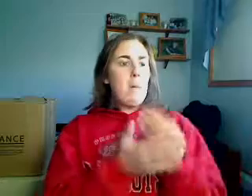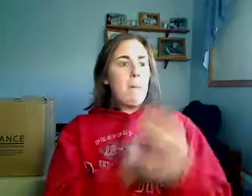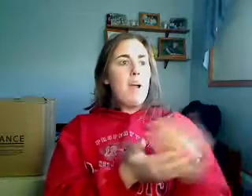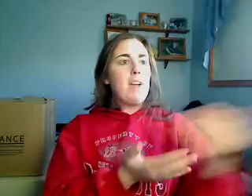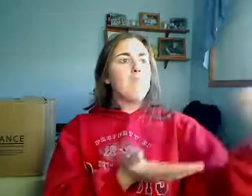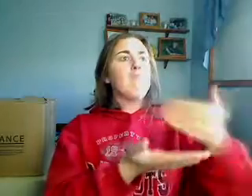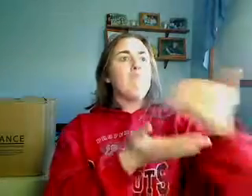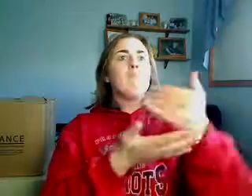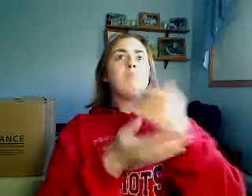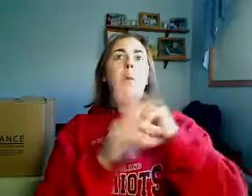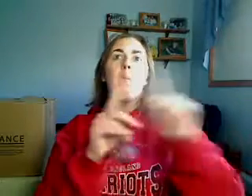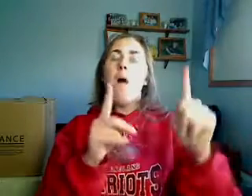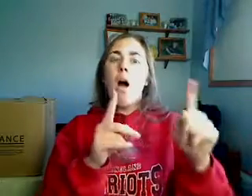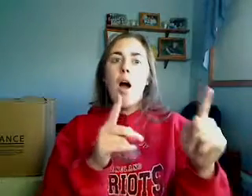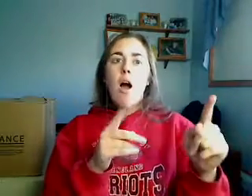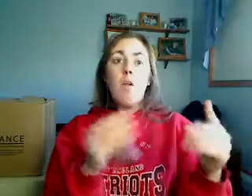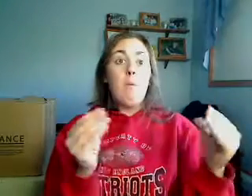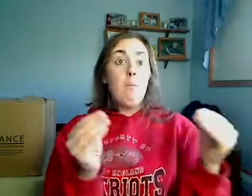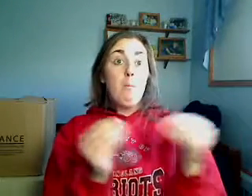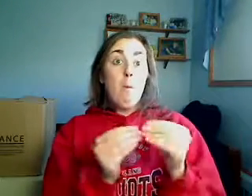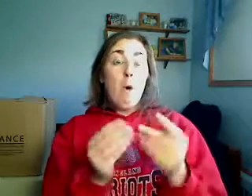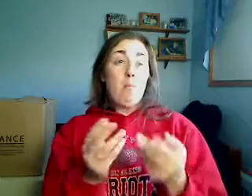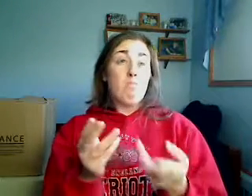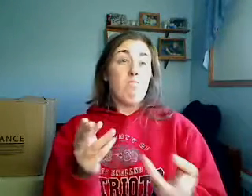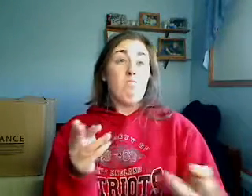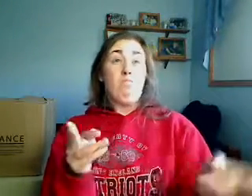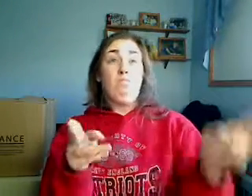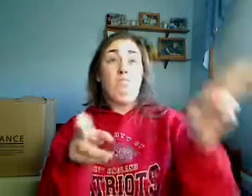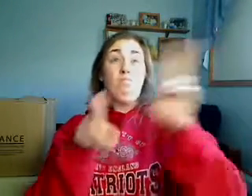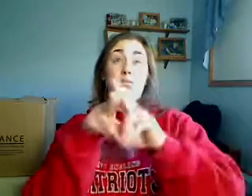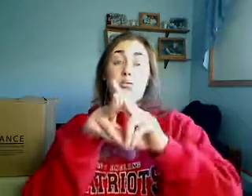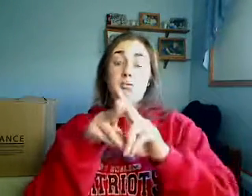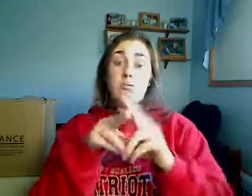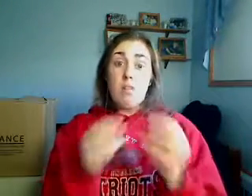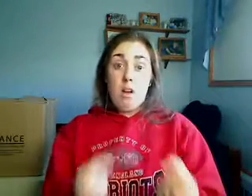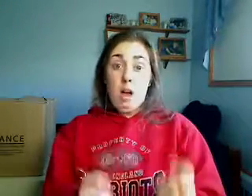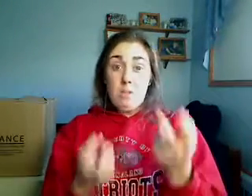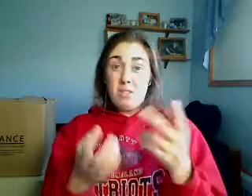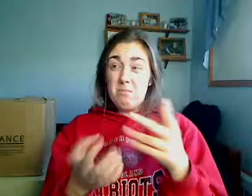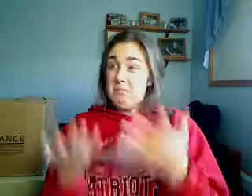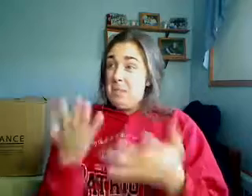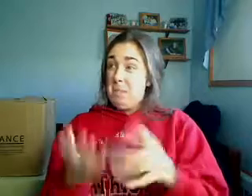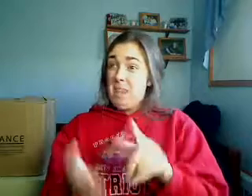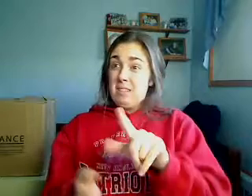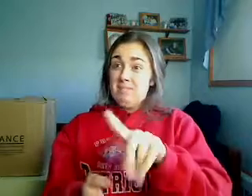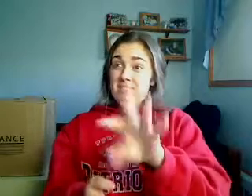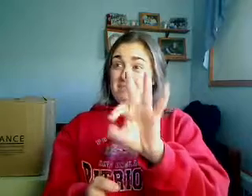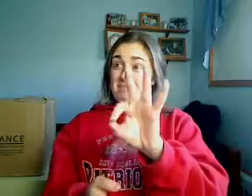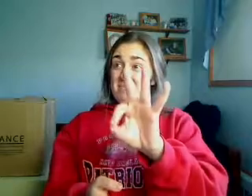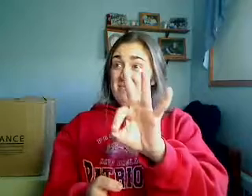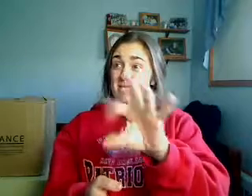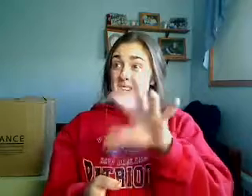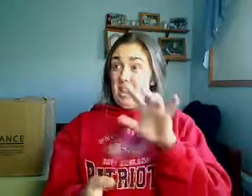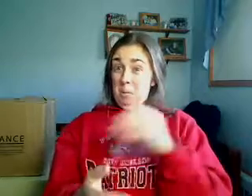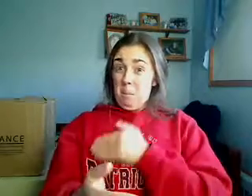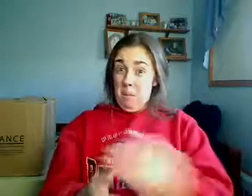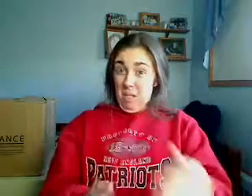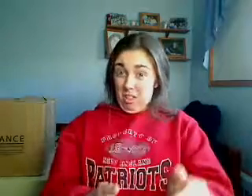primary motivation. He really wants to be the best golfer in the world. But you can't ignore that part of his